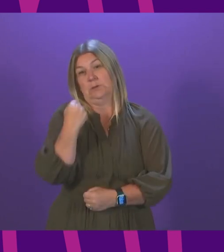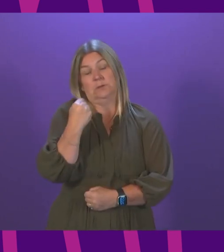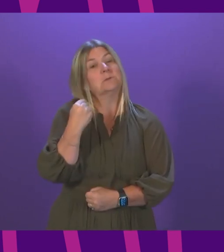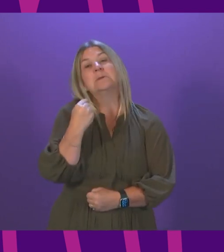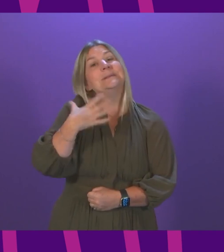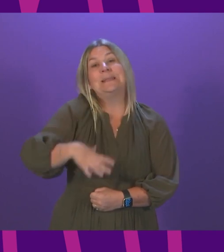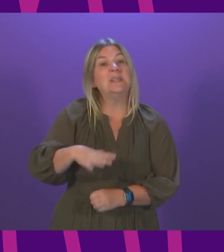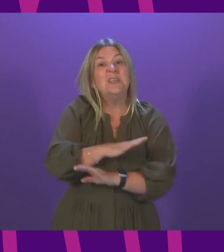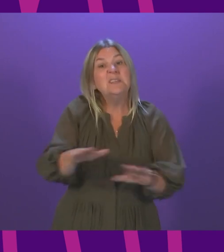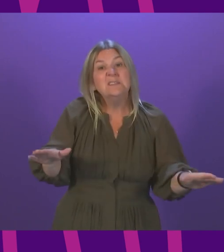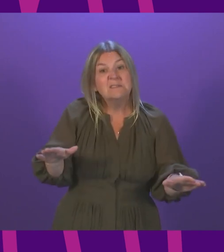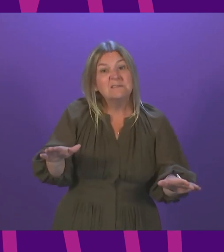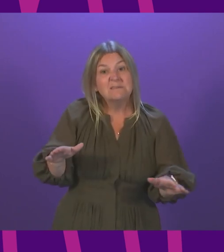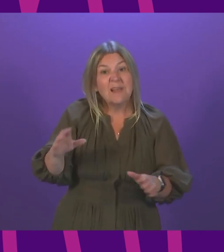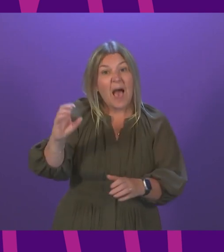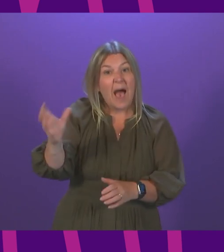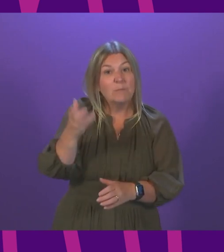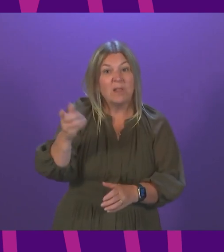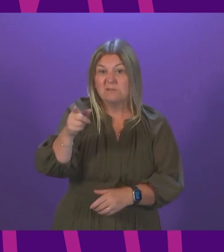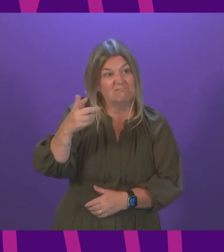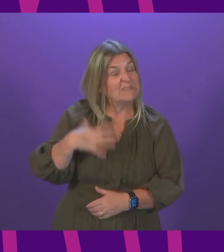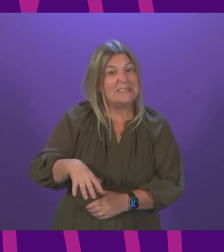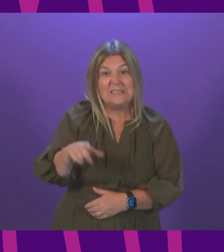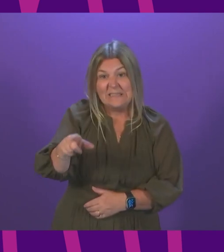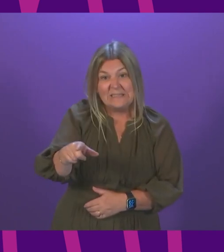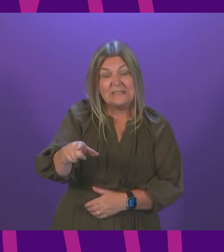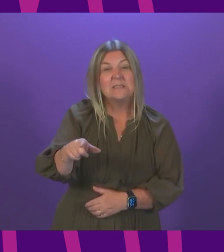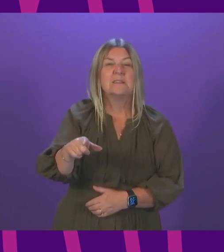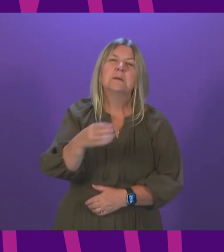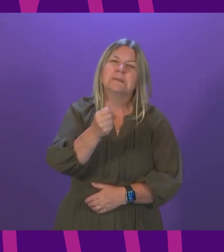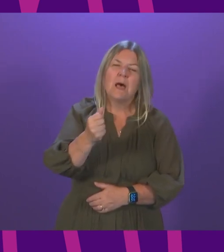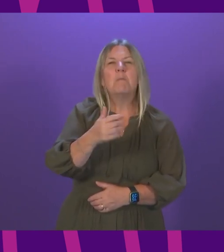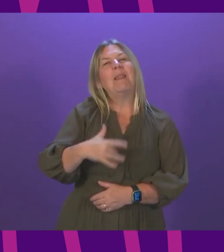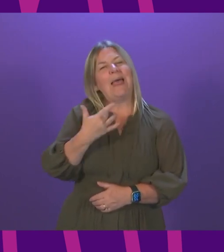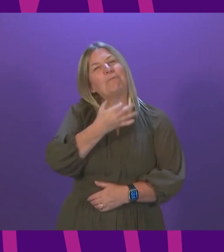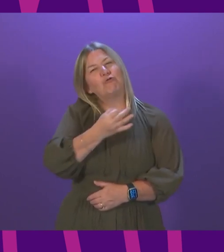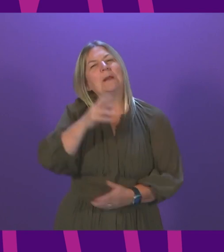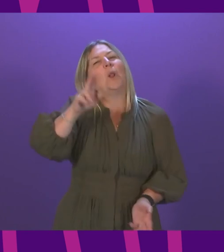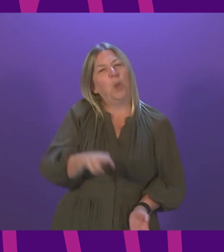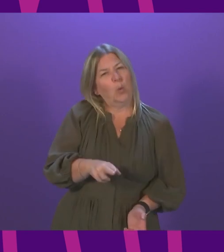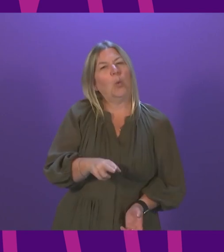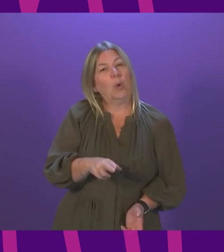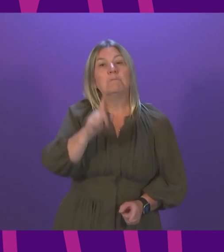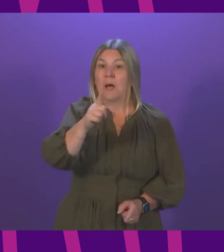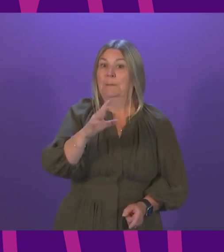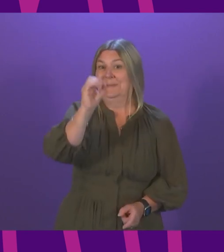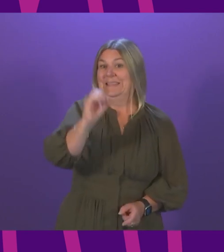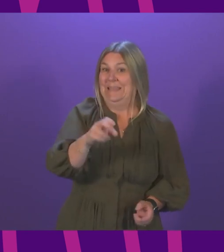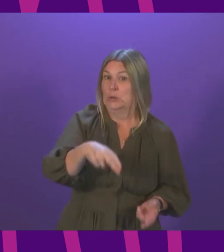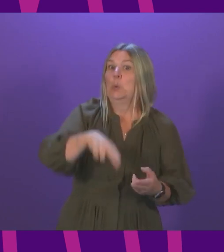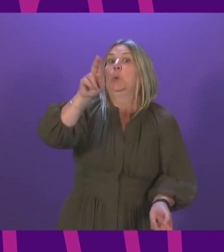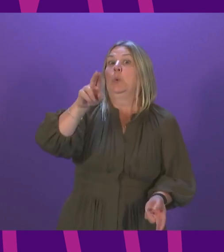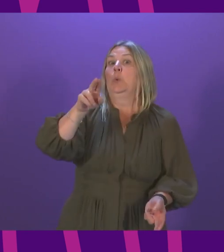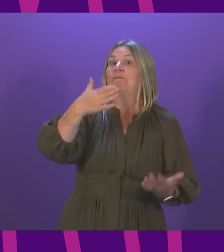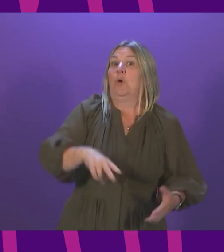ambulance response. Only 21% of calls were in life-threatening situations, though this percentage has risen considerably recently.